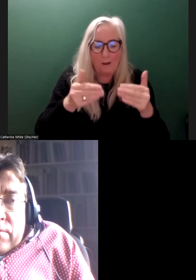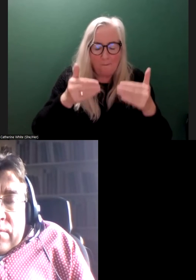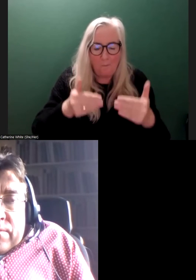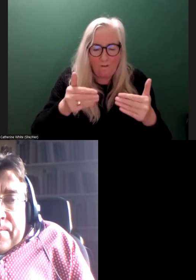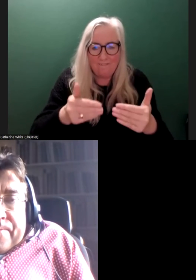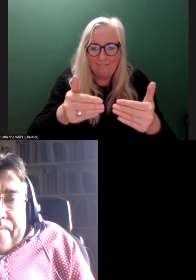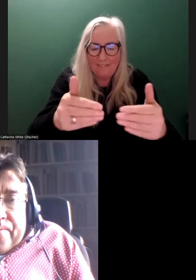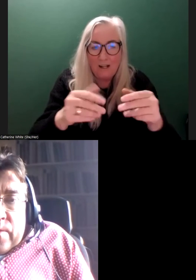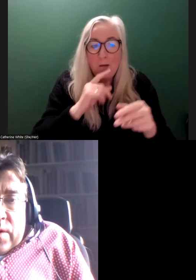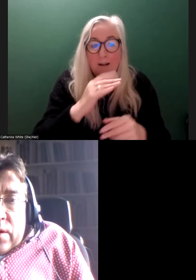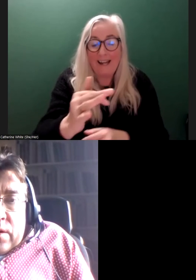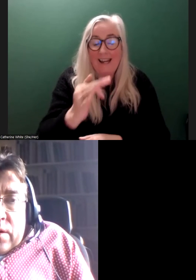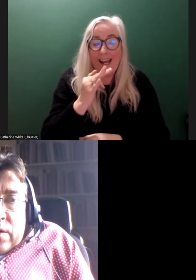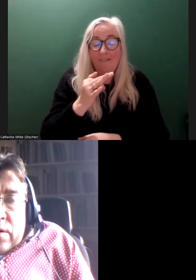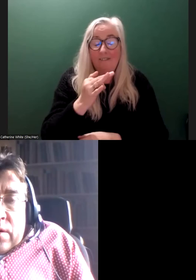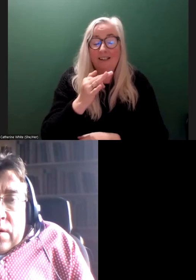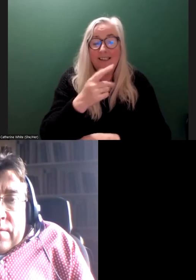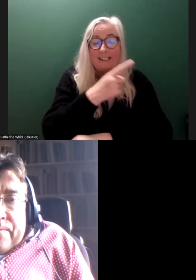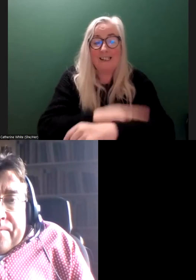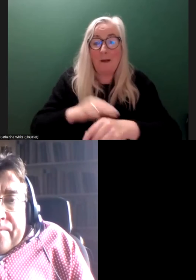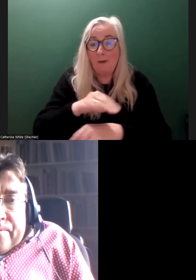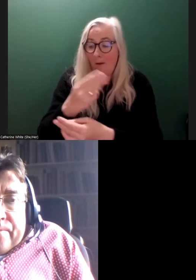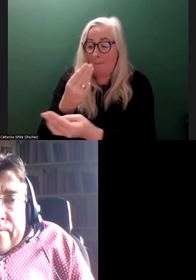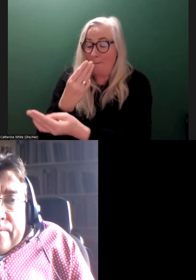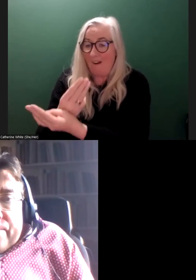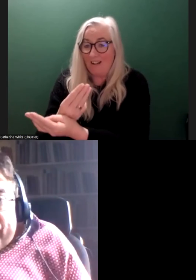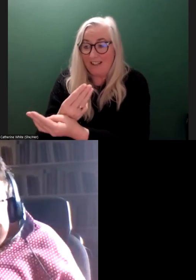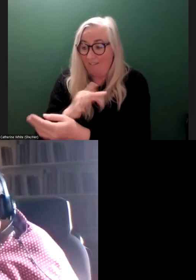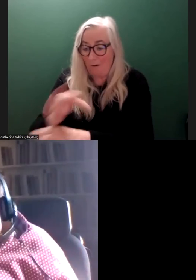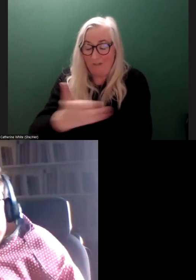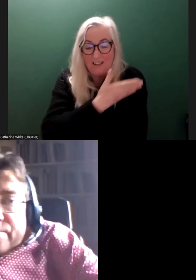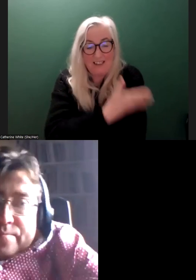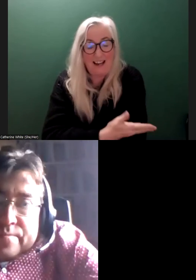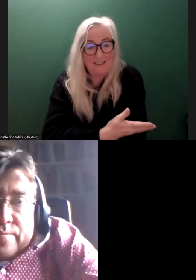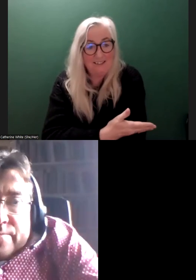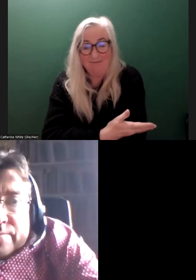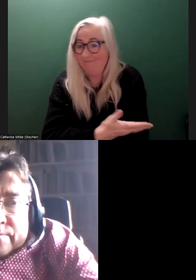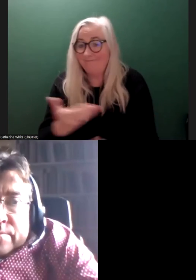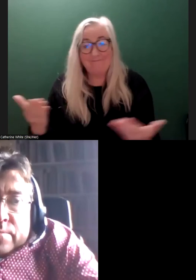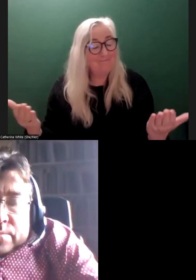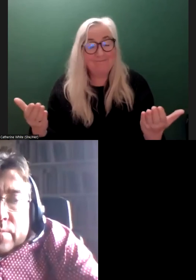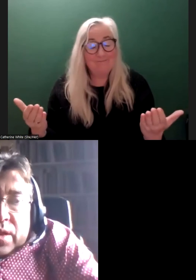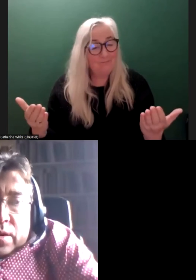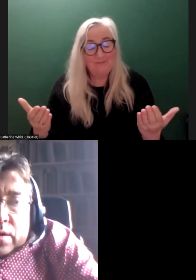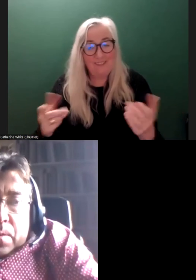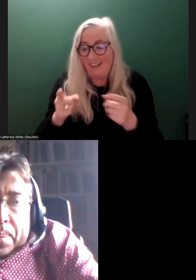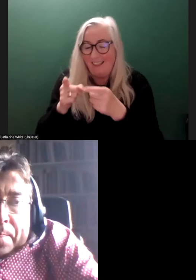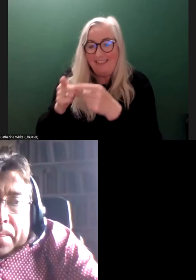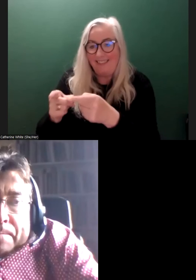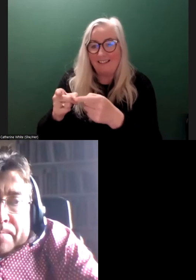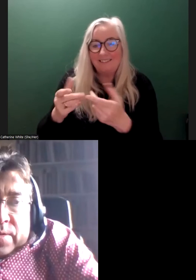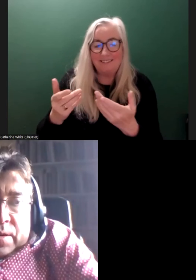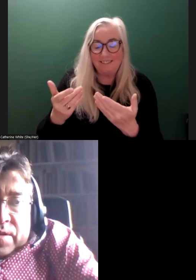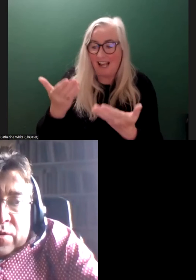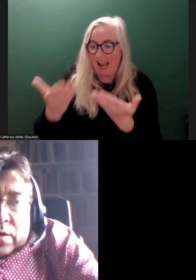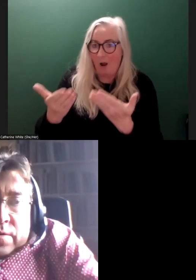But if we position disabled people at a point of poverty at the very start, then that's measuring the achievements